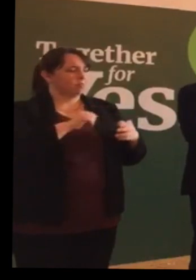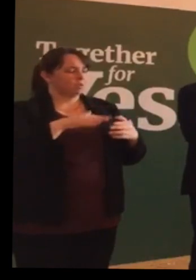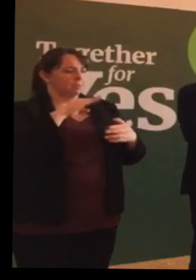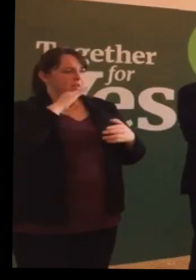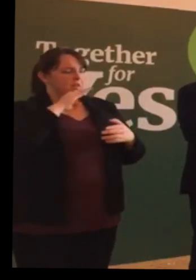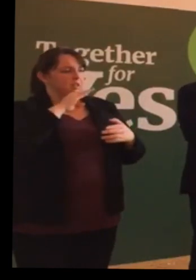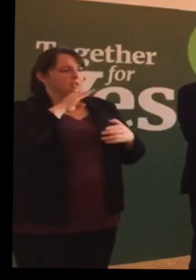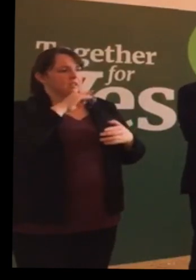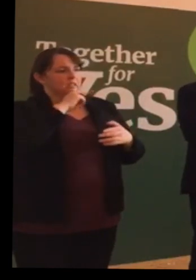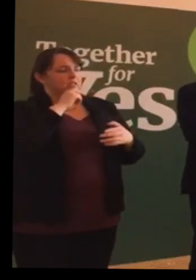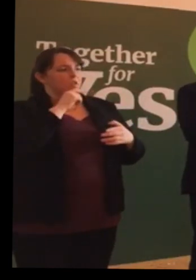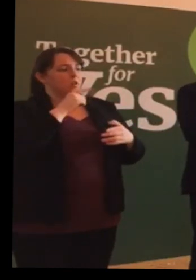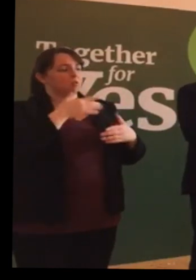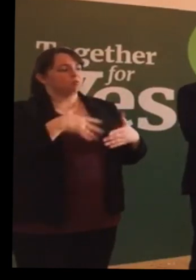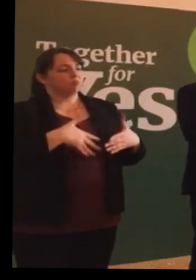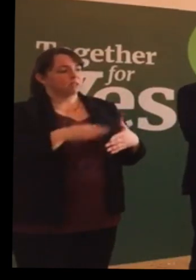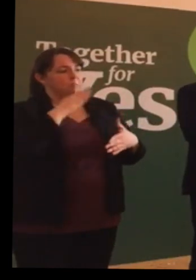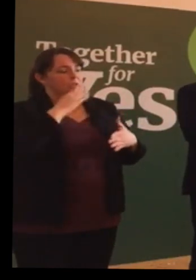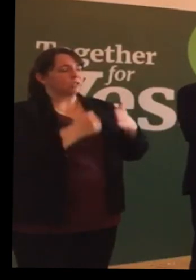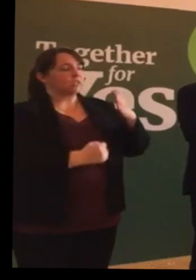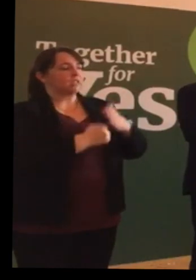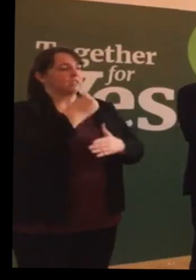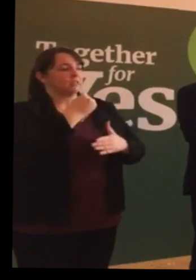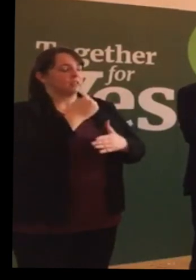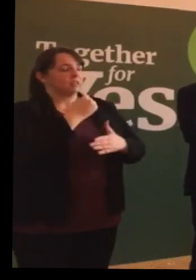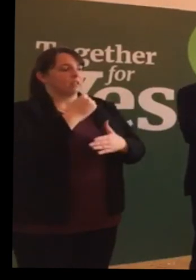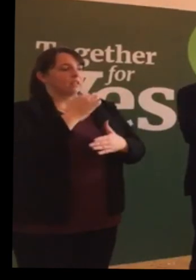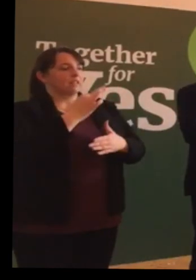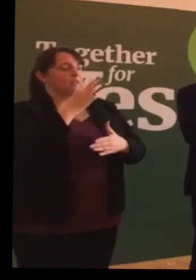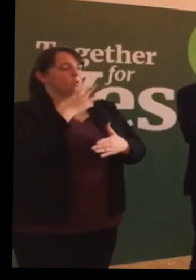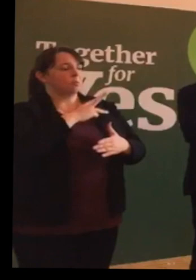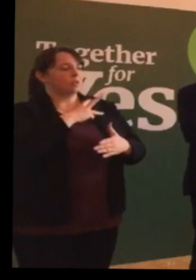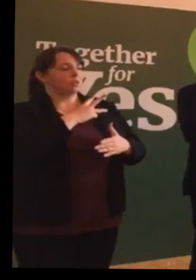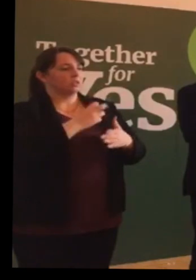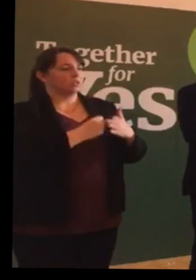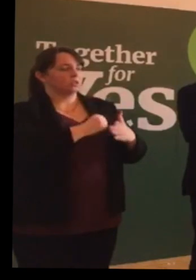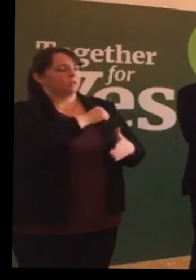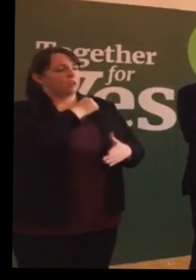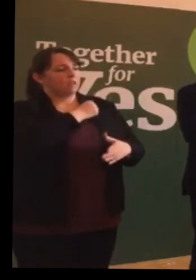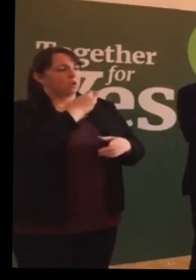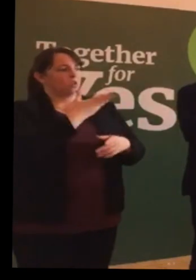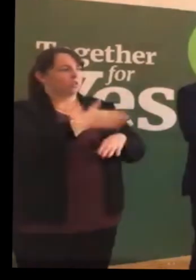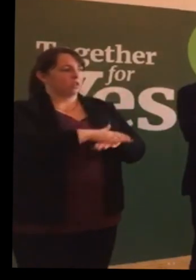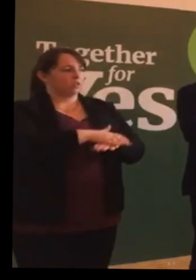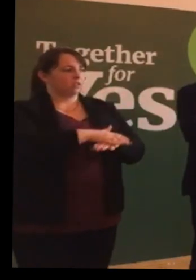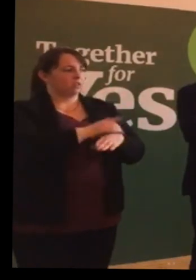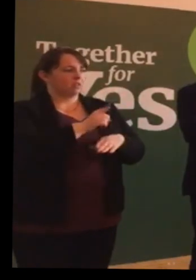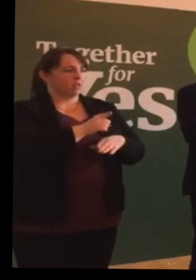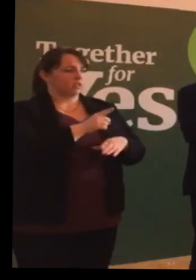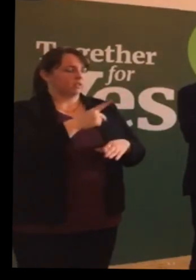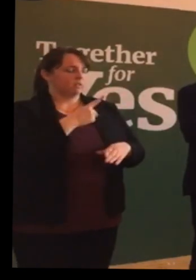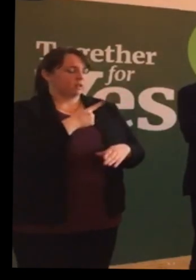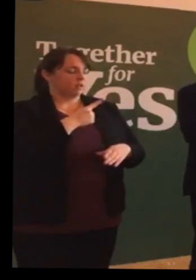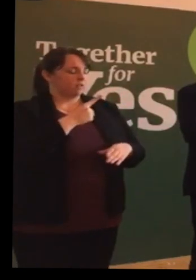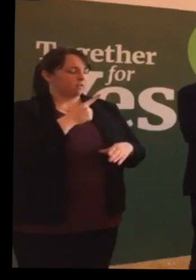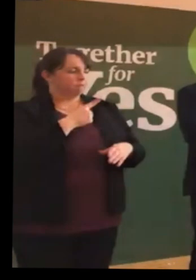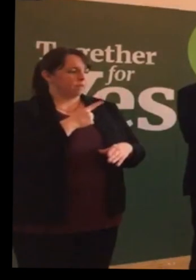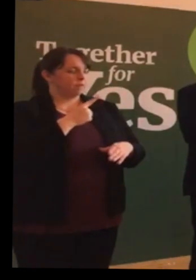on the basis of whether a woman survives it or dies. And I think that's an extremely low bar.